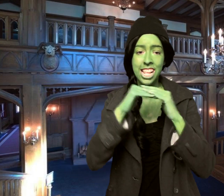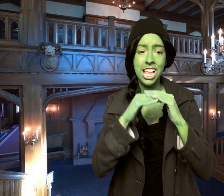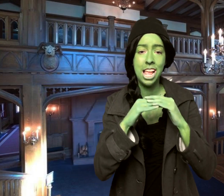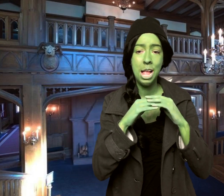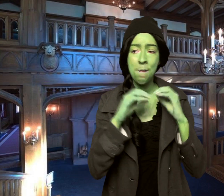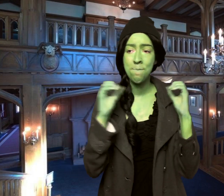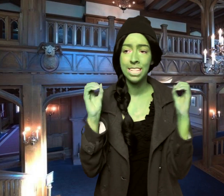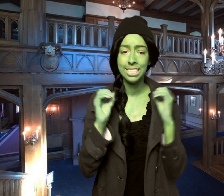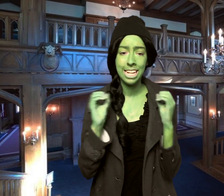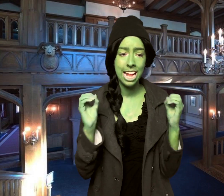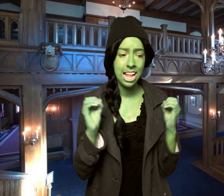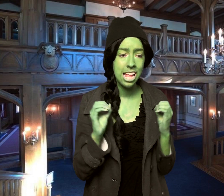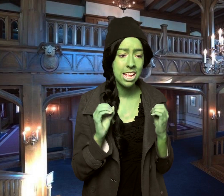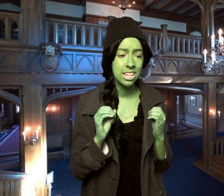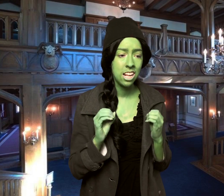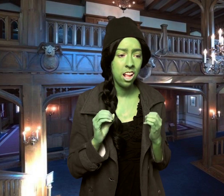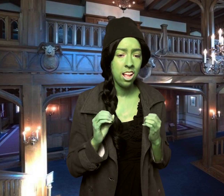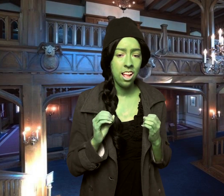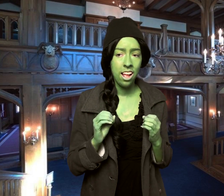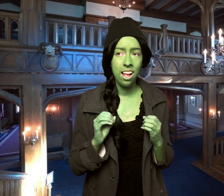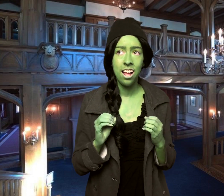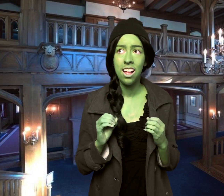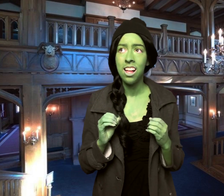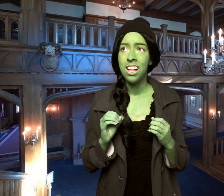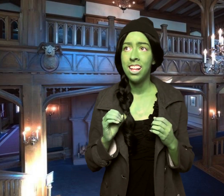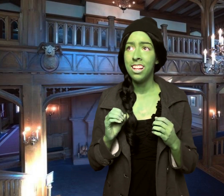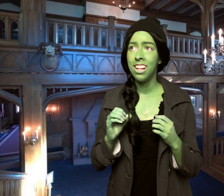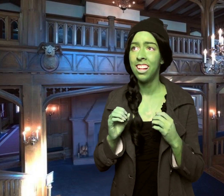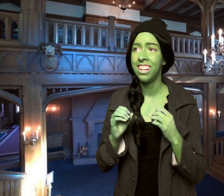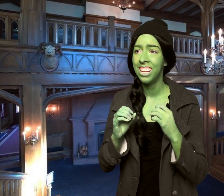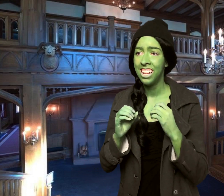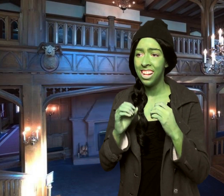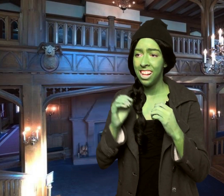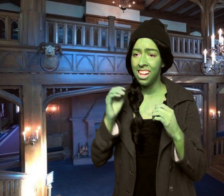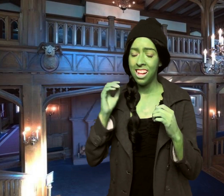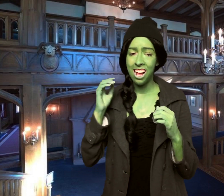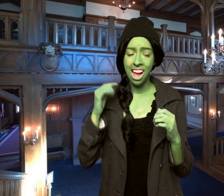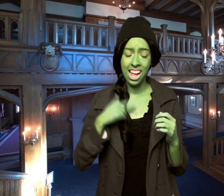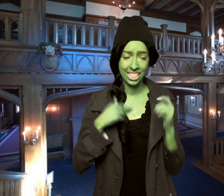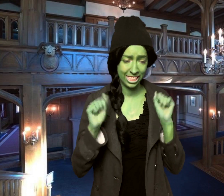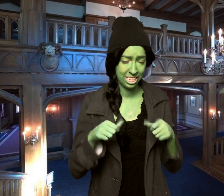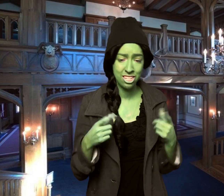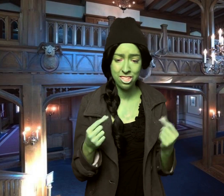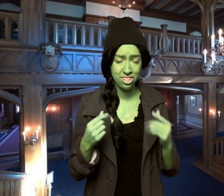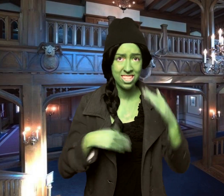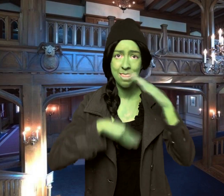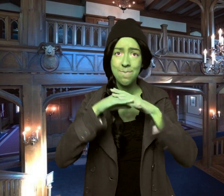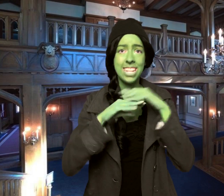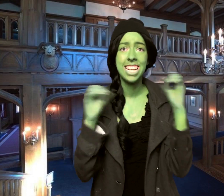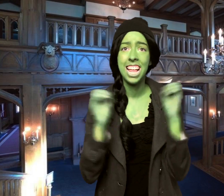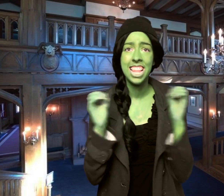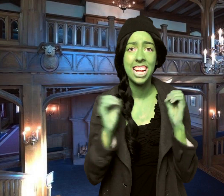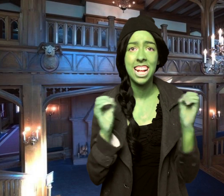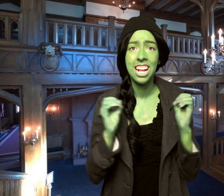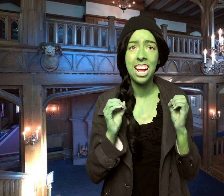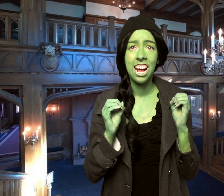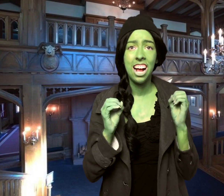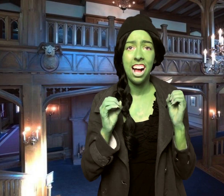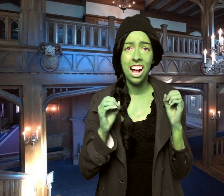Unlimited My future is unlimited And